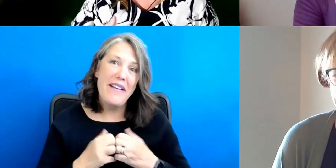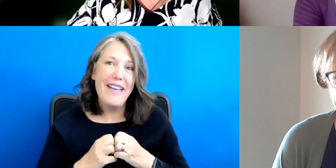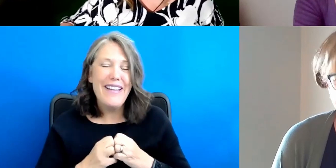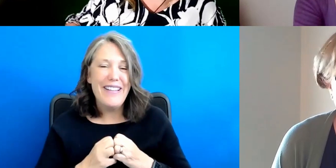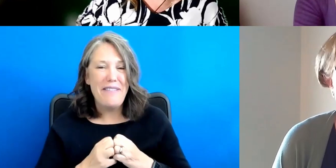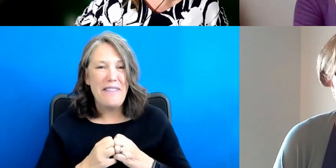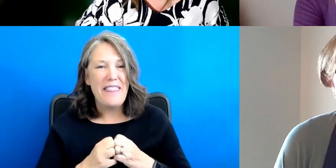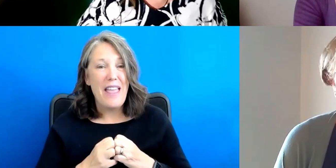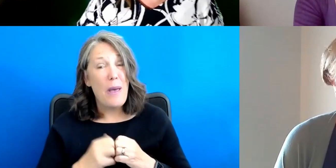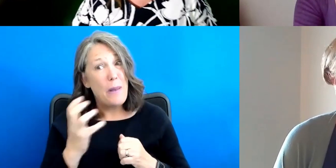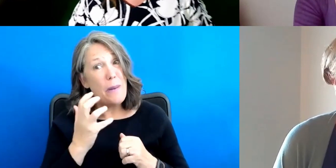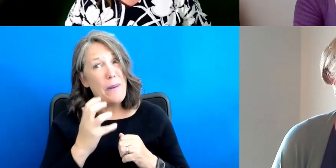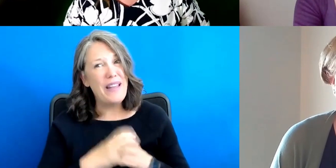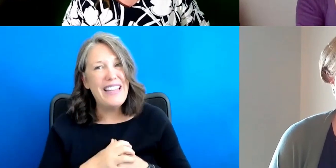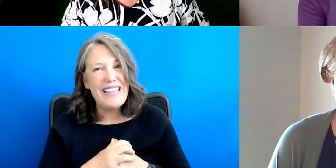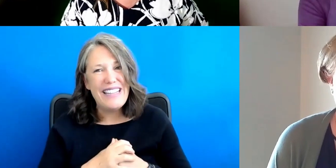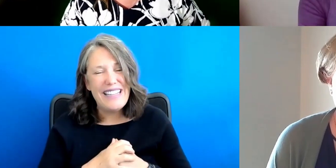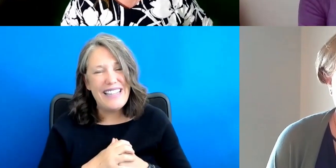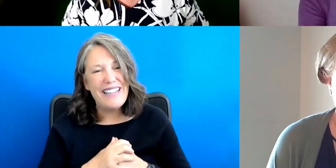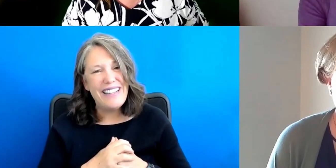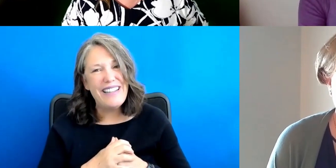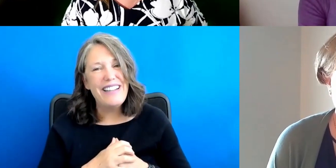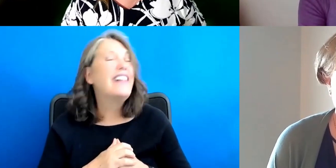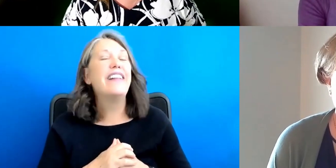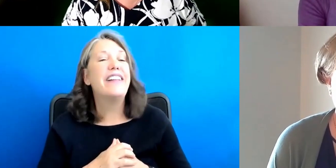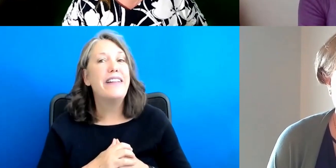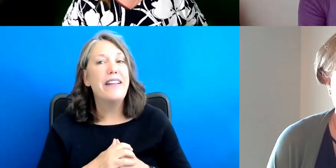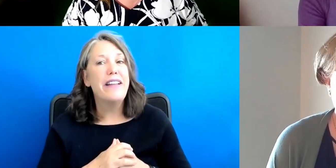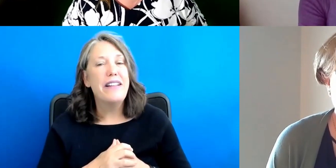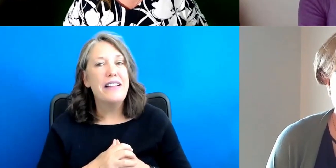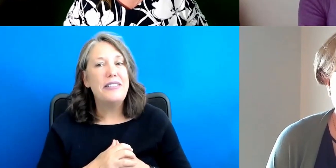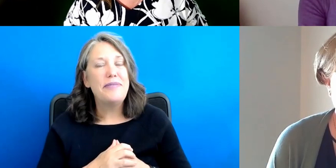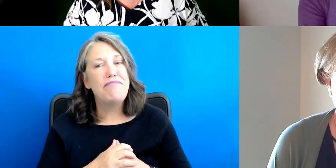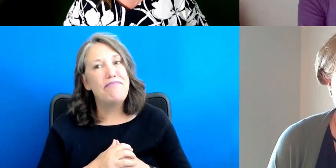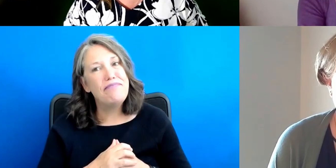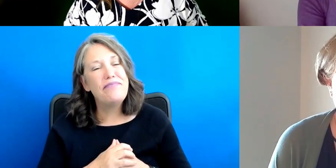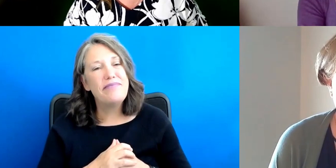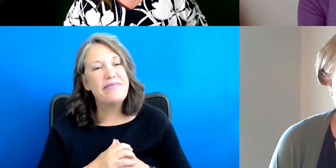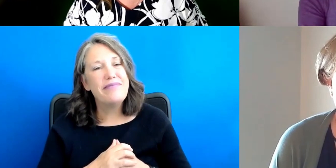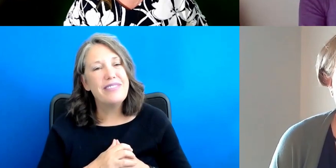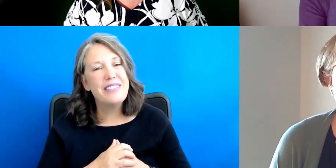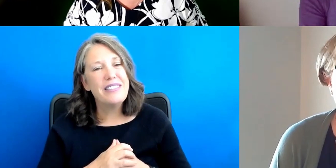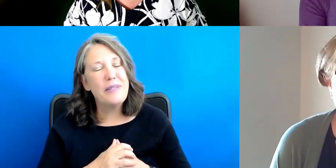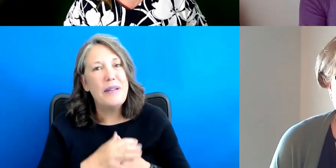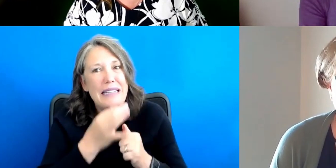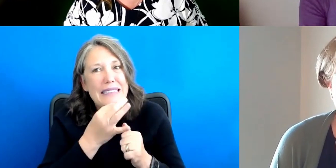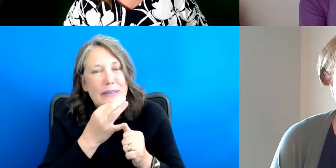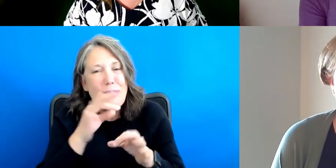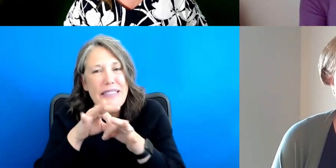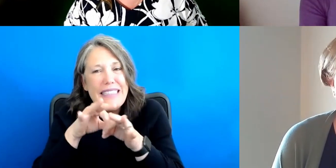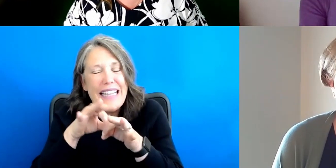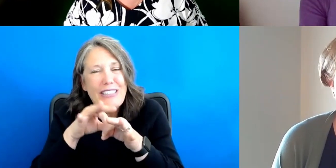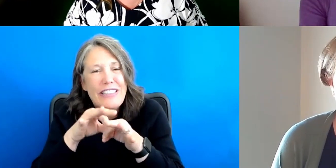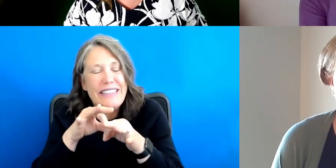Uh, whoo, um, well, you know, the midterm elections, I'm hopeful that,